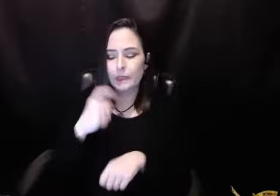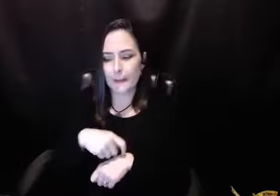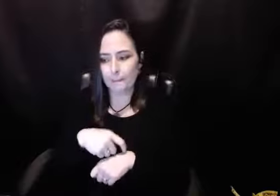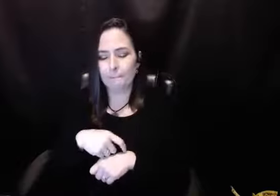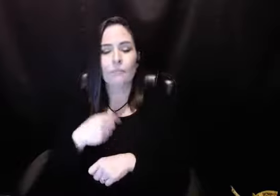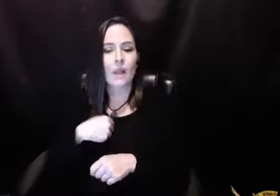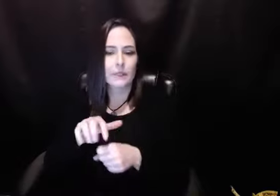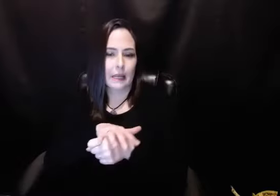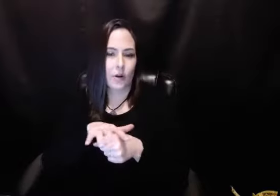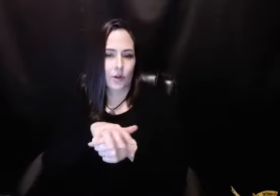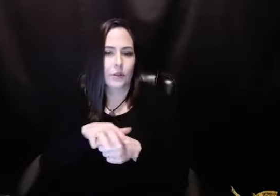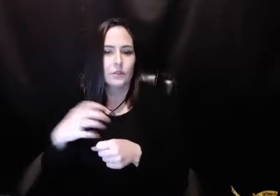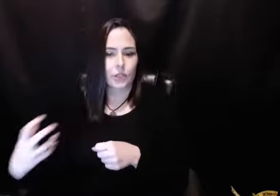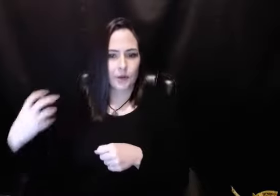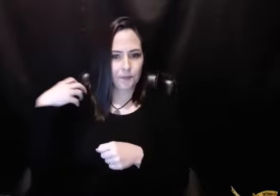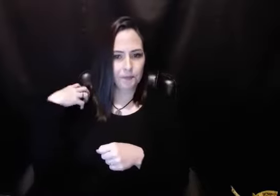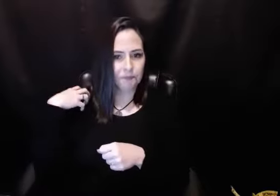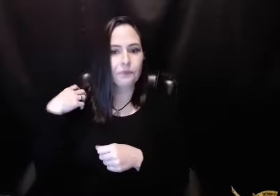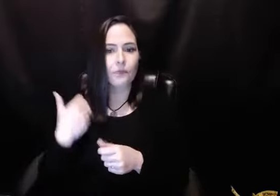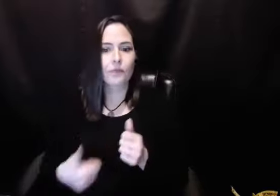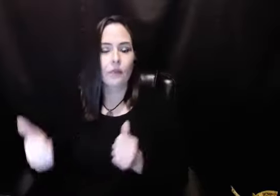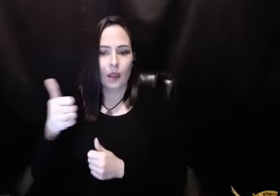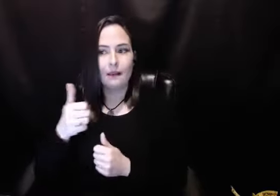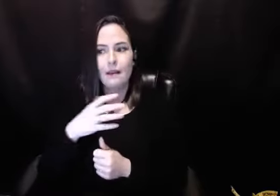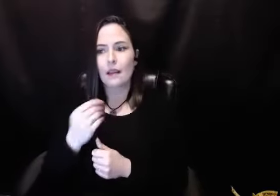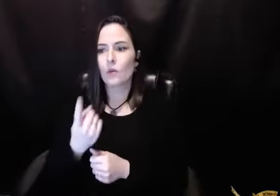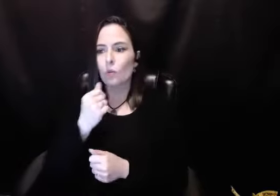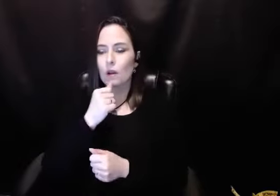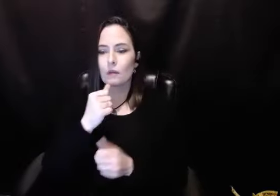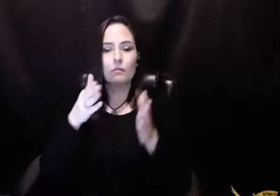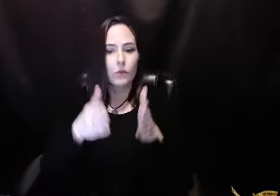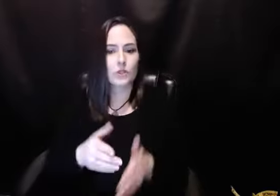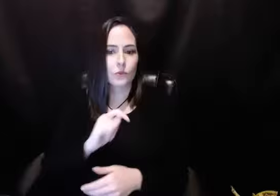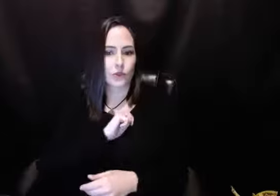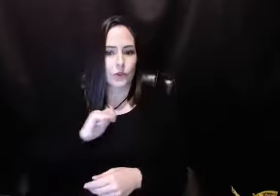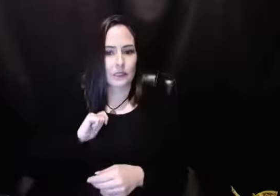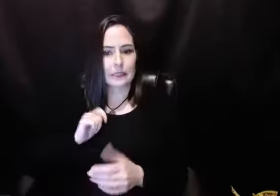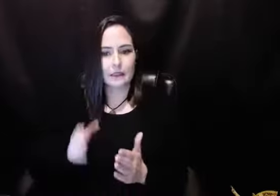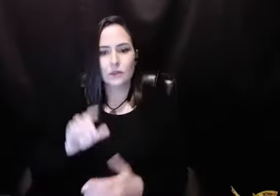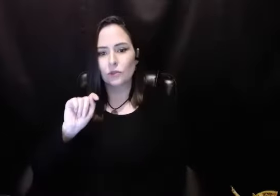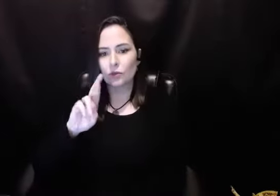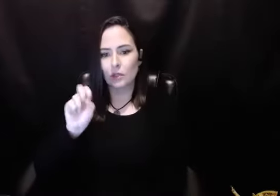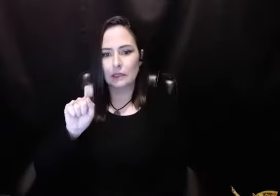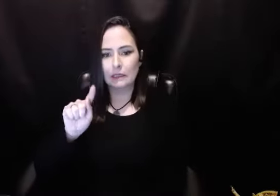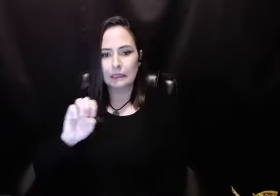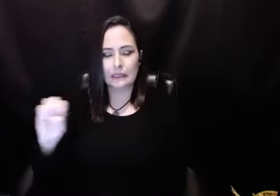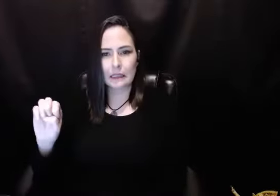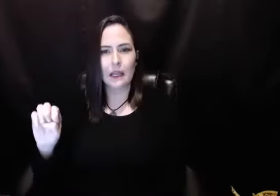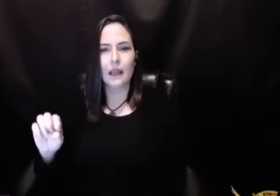stuff. But I met an assembly one time. And I was the area chairperson. And there was somebody there who was a